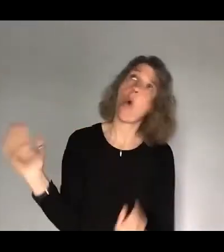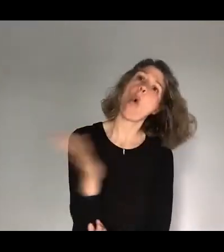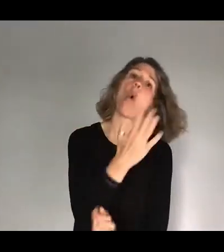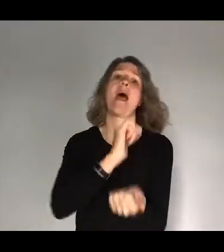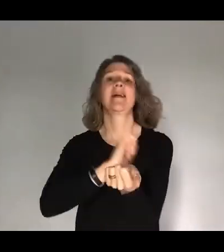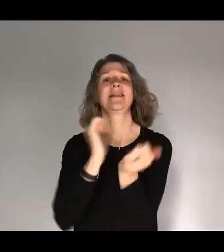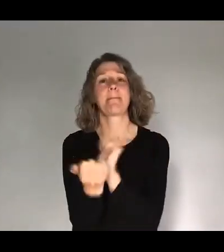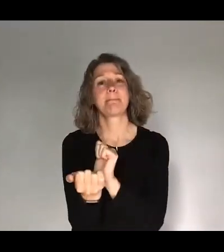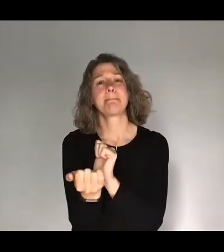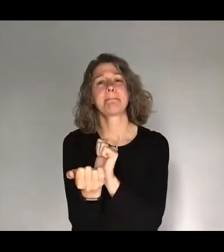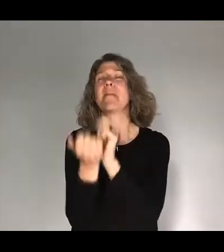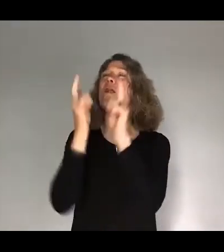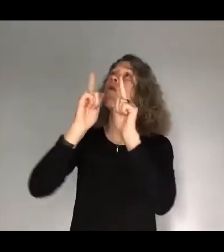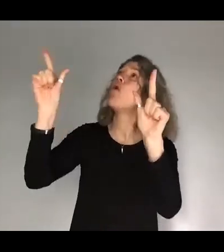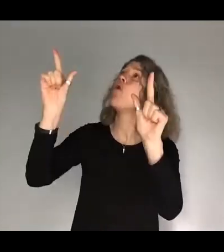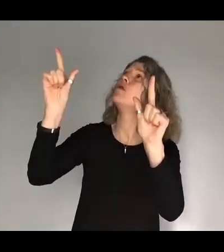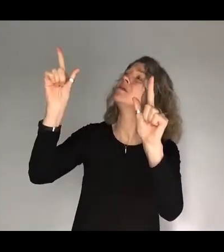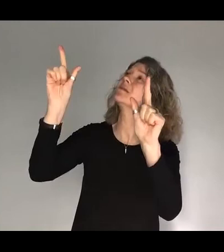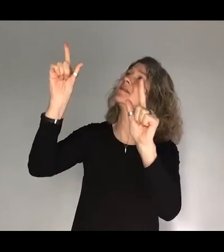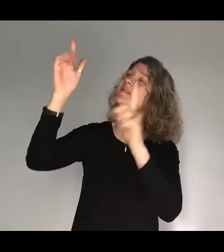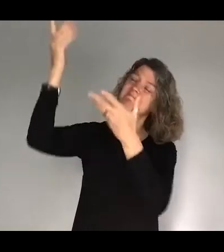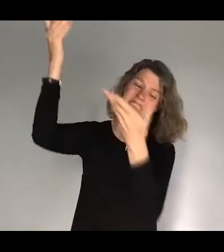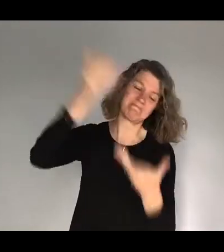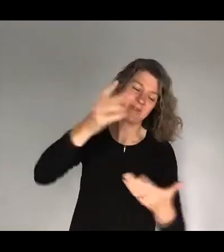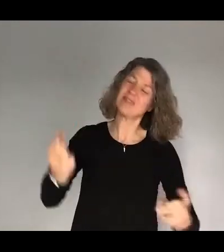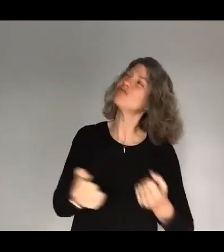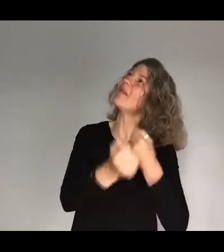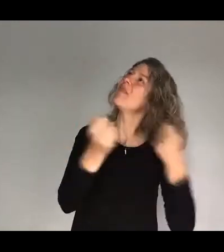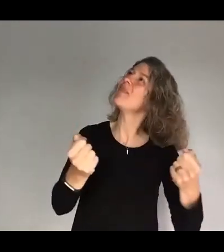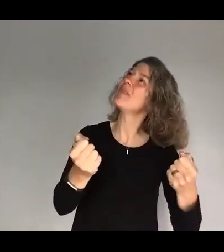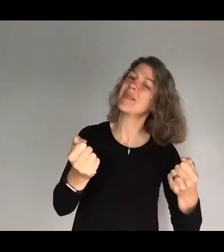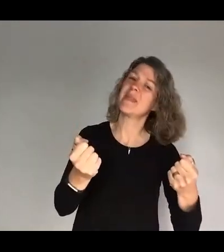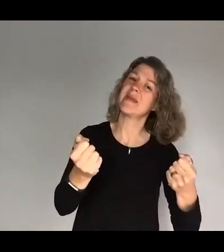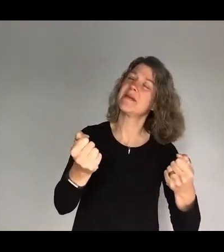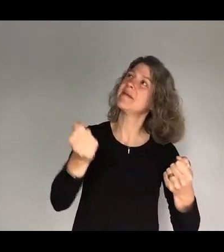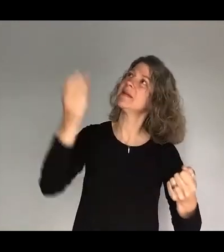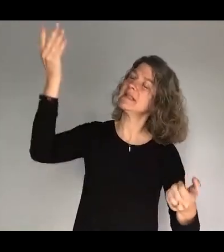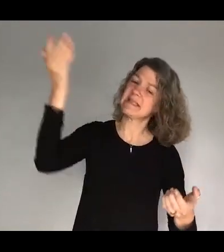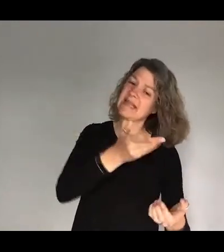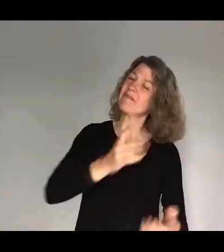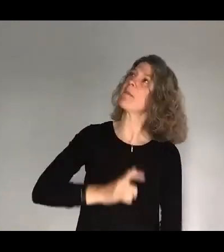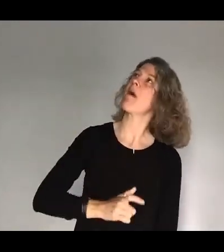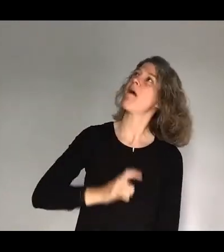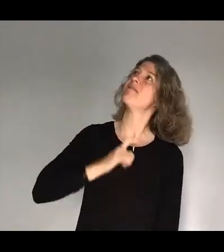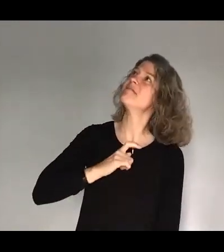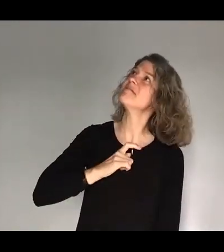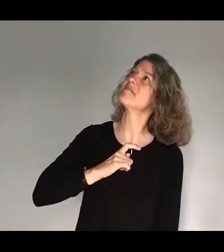Lord, would you be their strength? Would you be their confidence? And would you give them peace that you